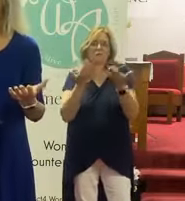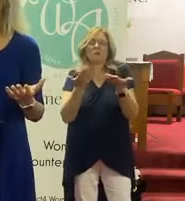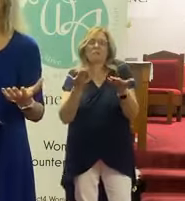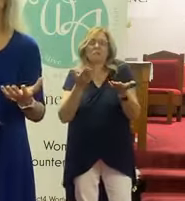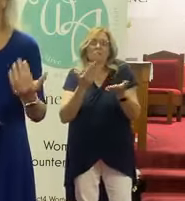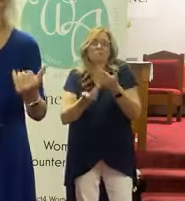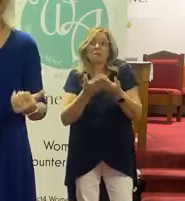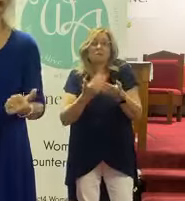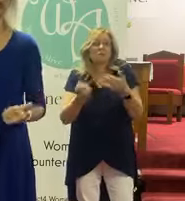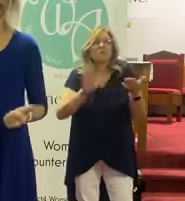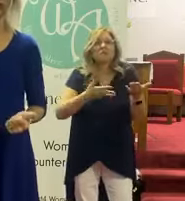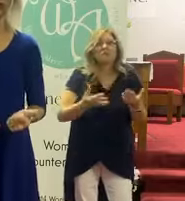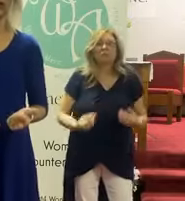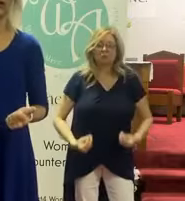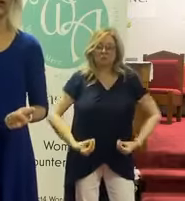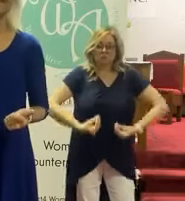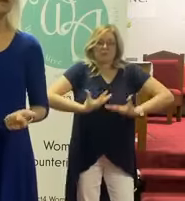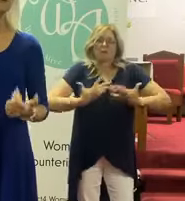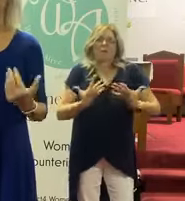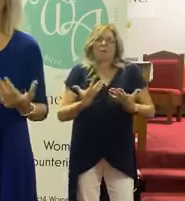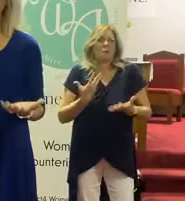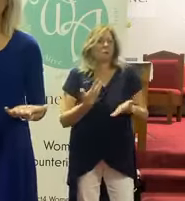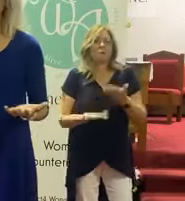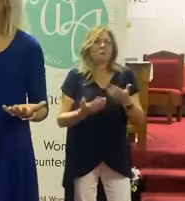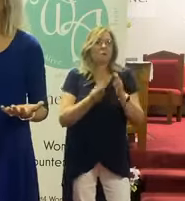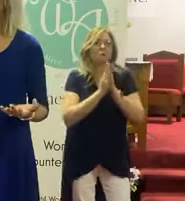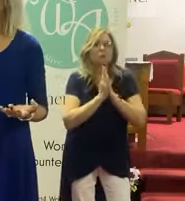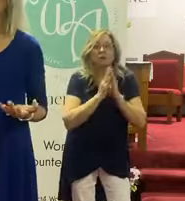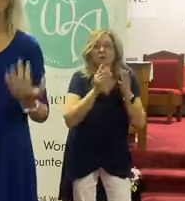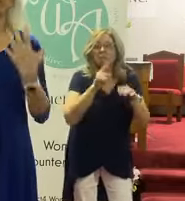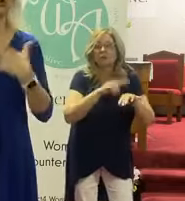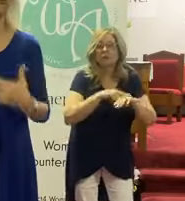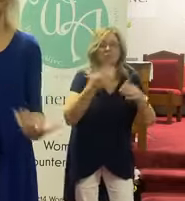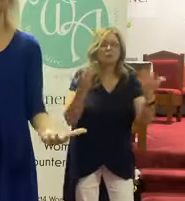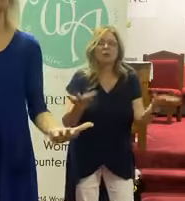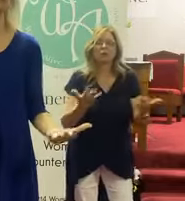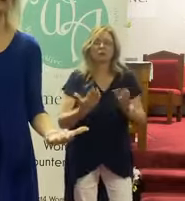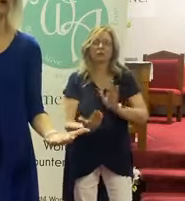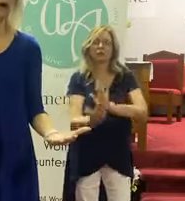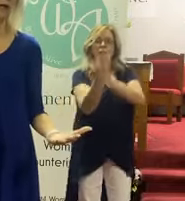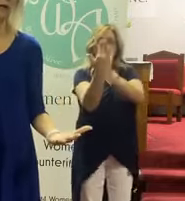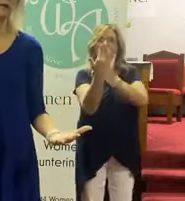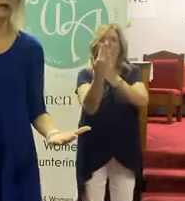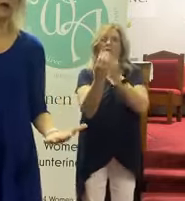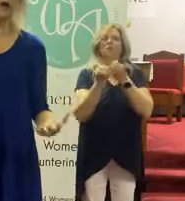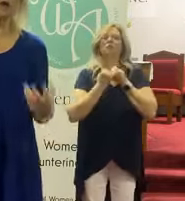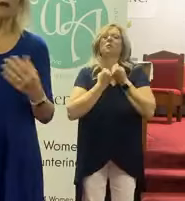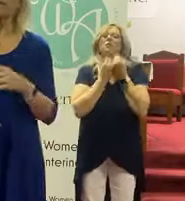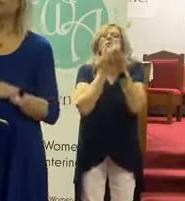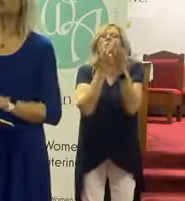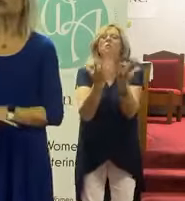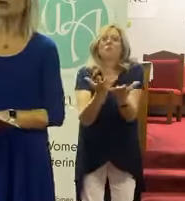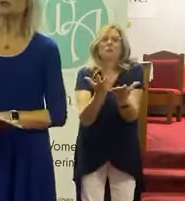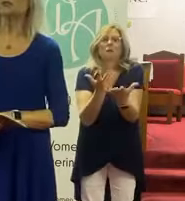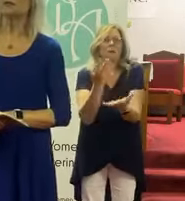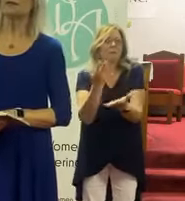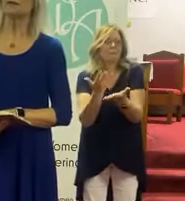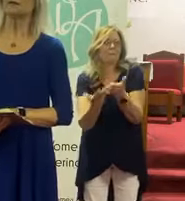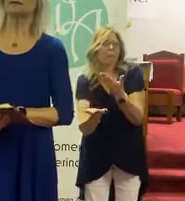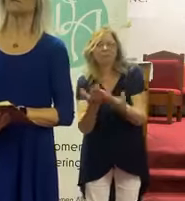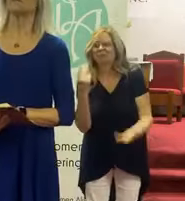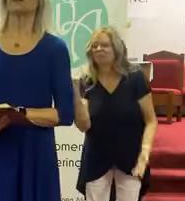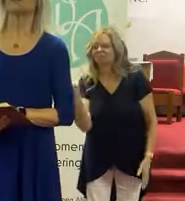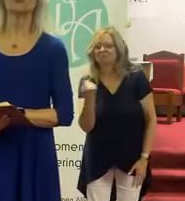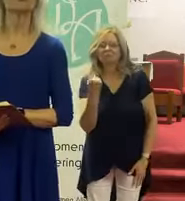that really inspires you. Or maybe it's prayer time. And you just go before him and pour your heart out. Or maybe it's just